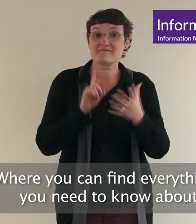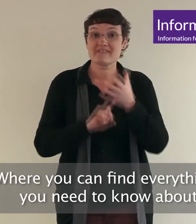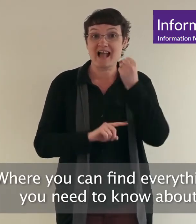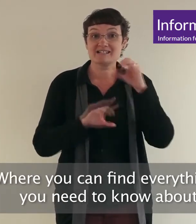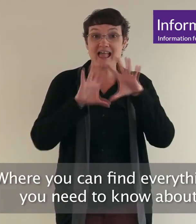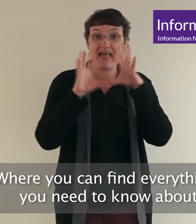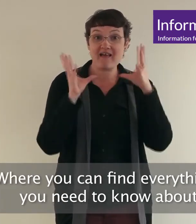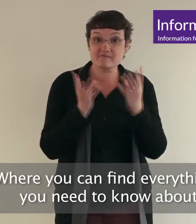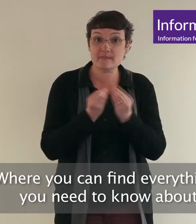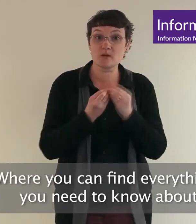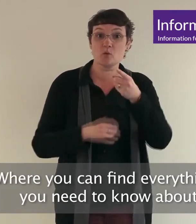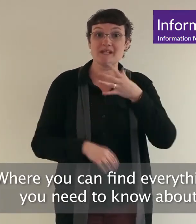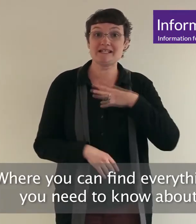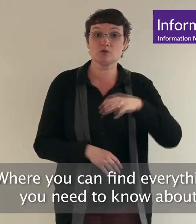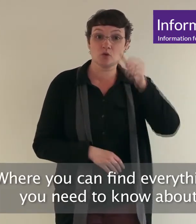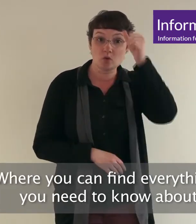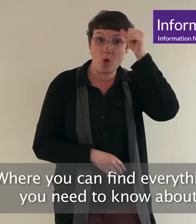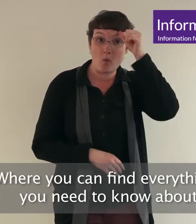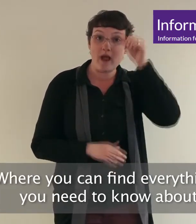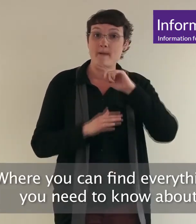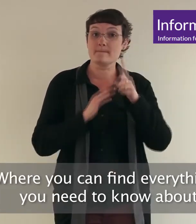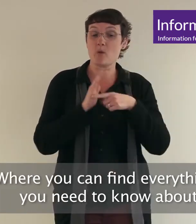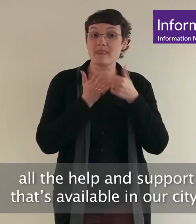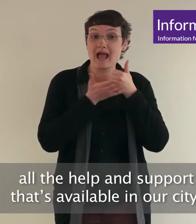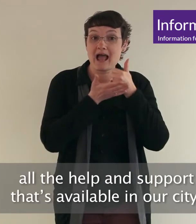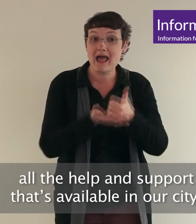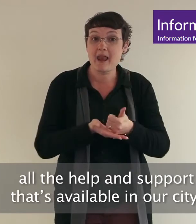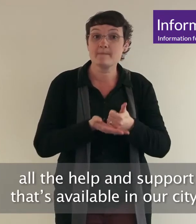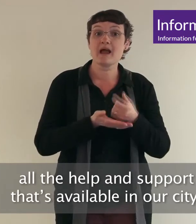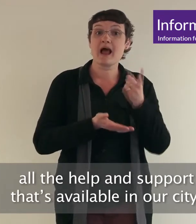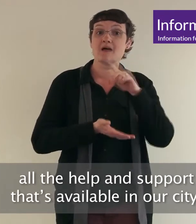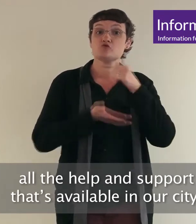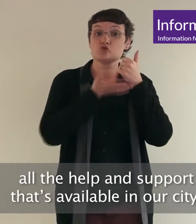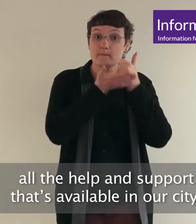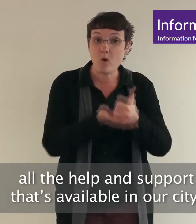everything you need to know about all the help and support that's available in our city.